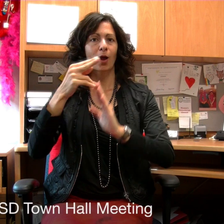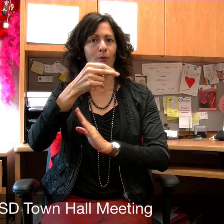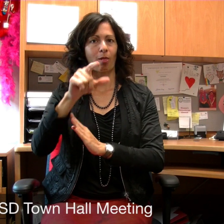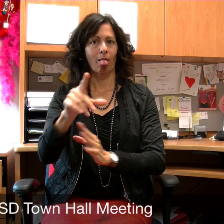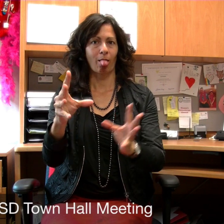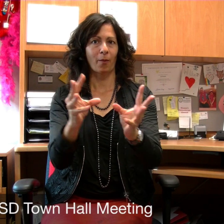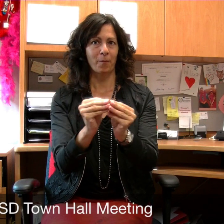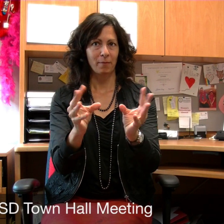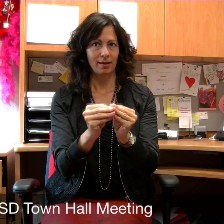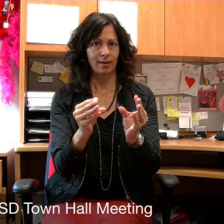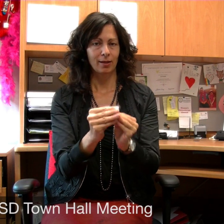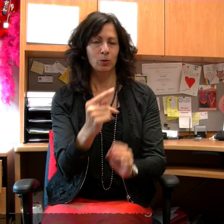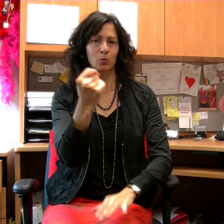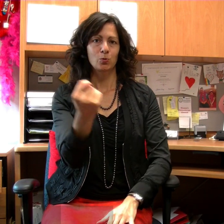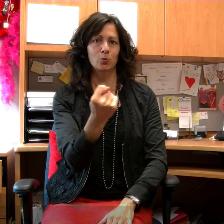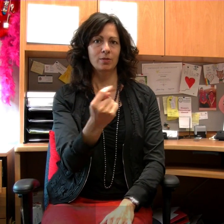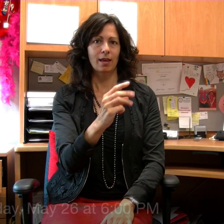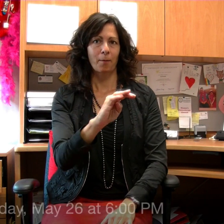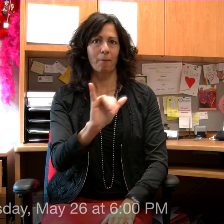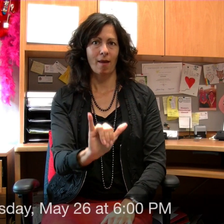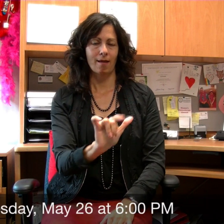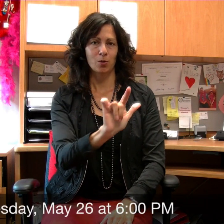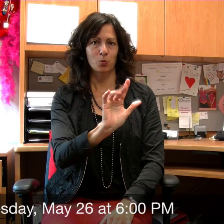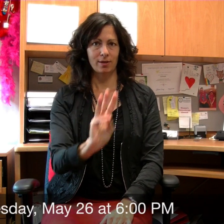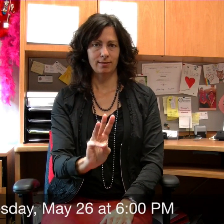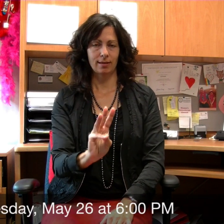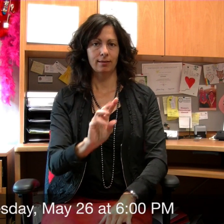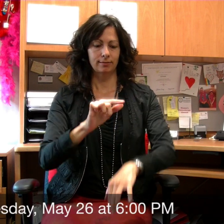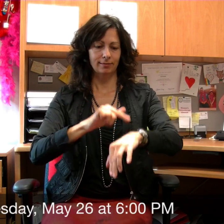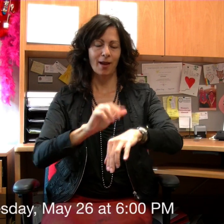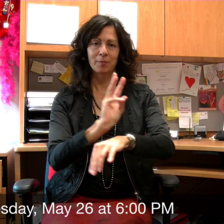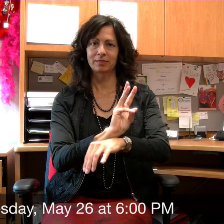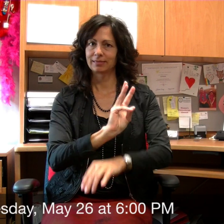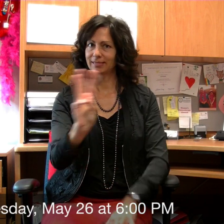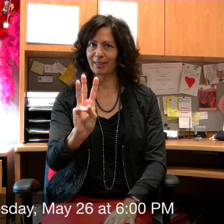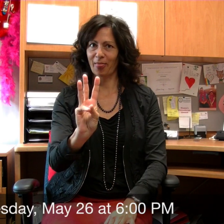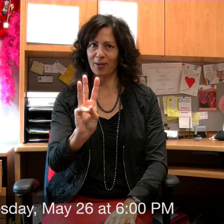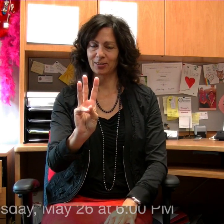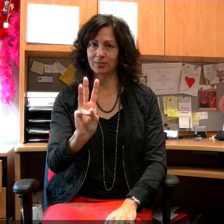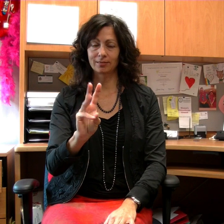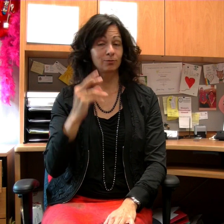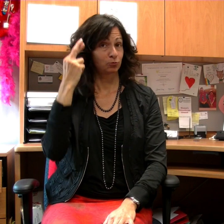hall meeting on Tuesday, May 26 at 6 o'clock.